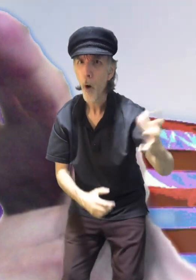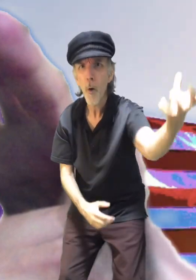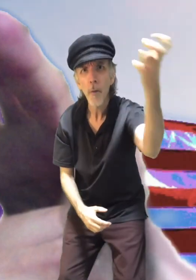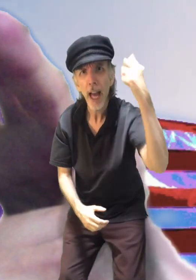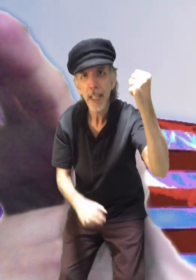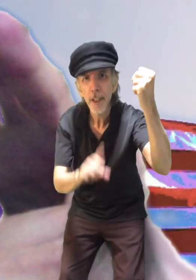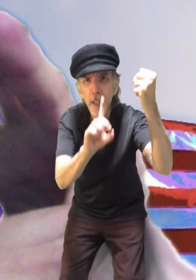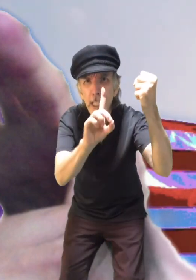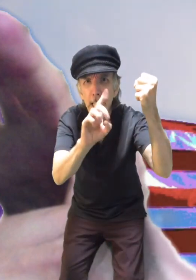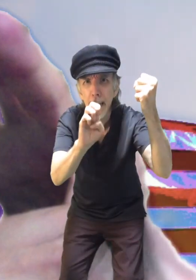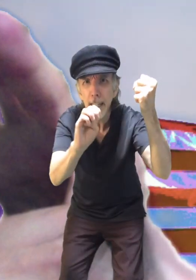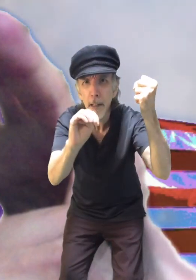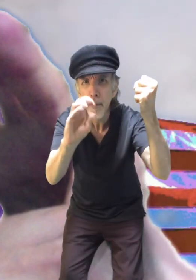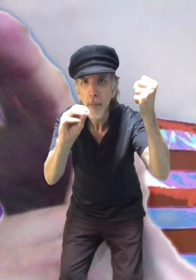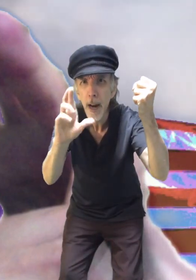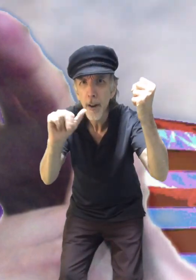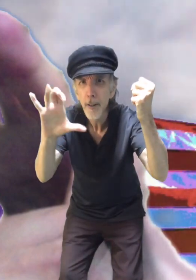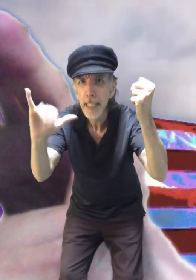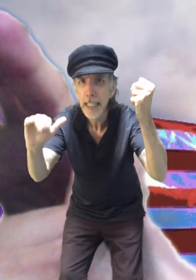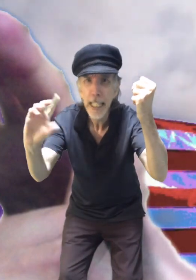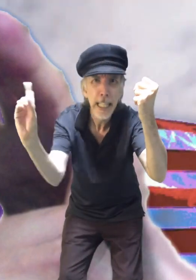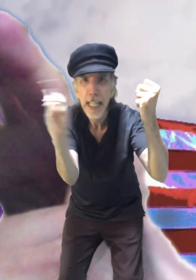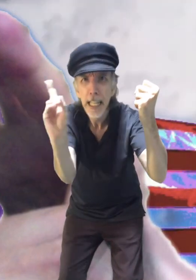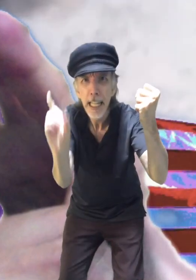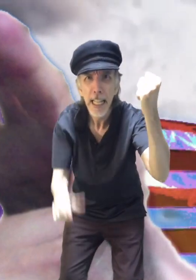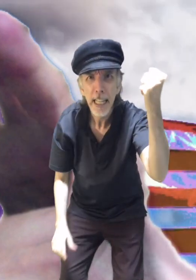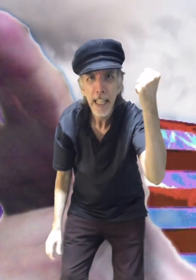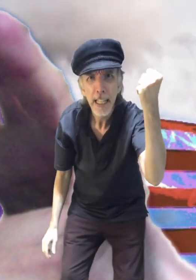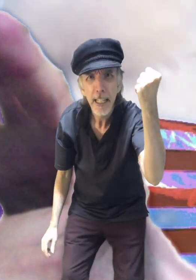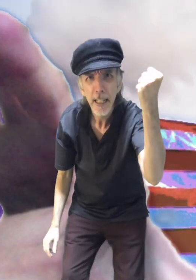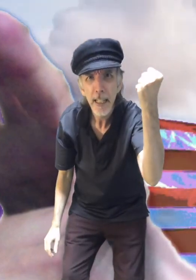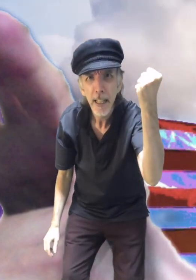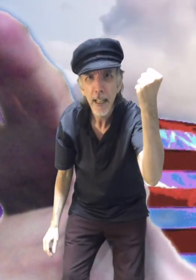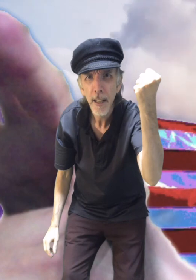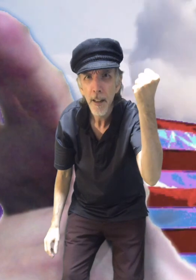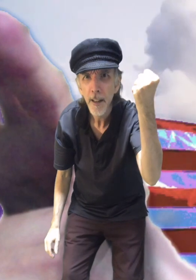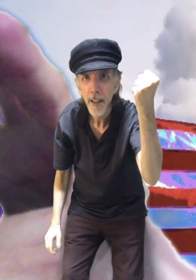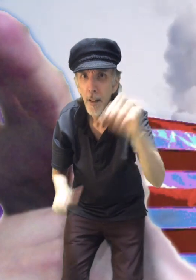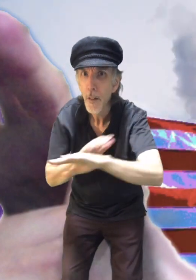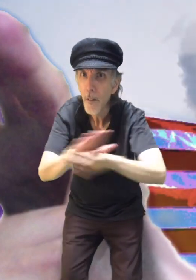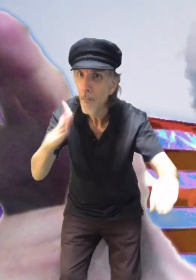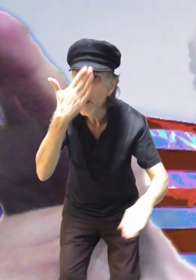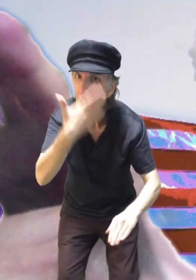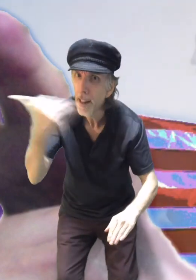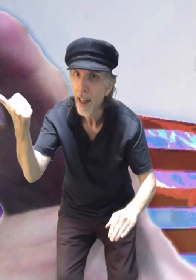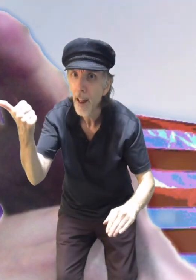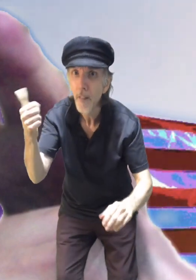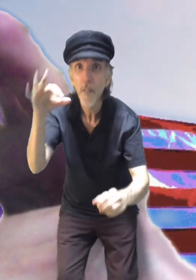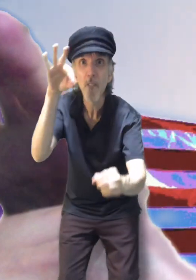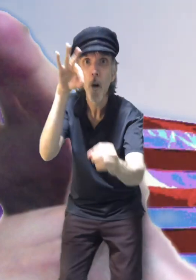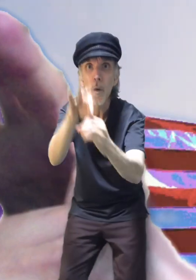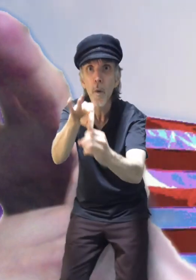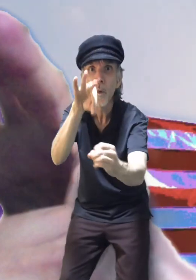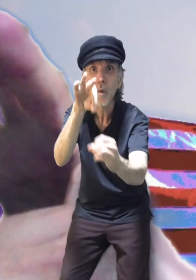hold on to democracy. Don't forget to vote.